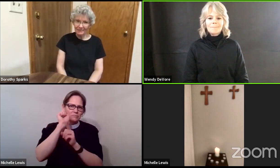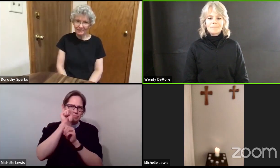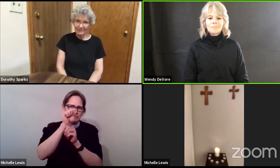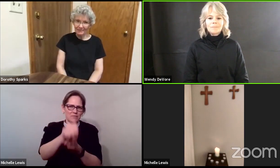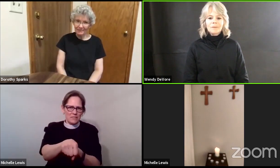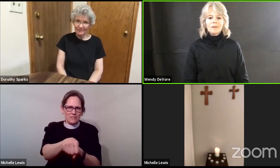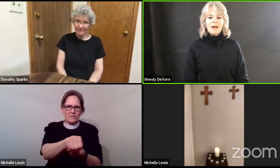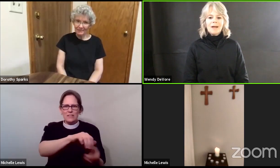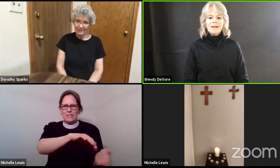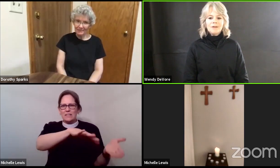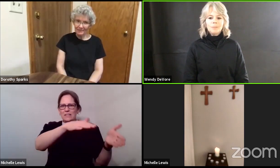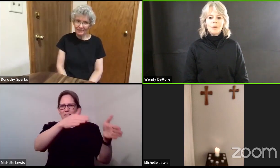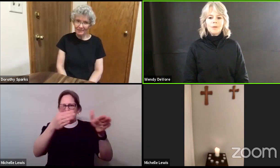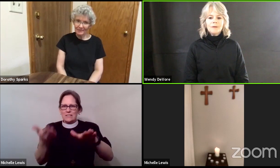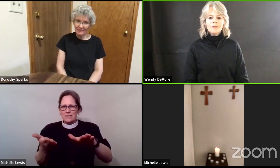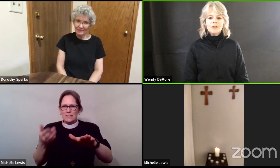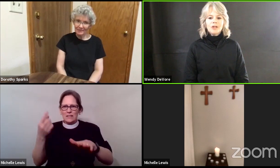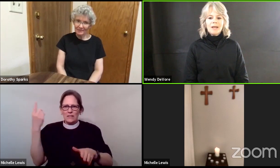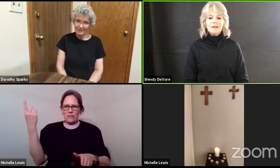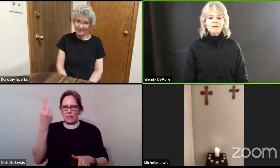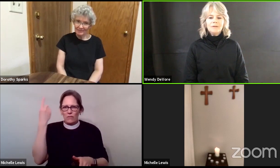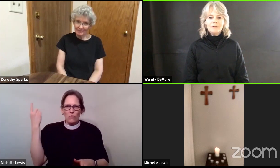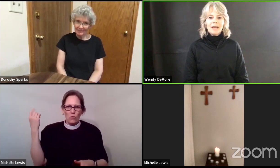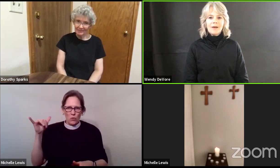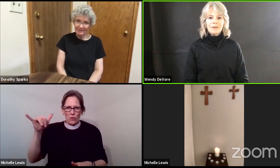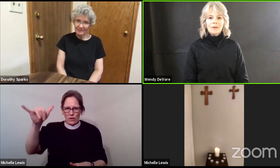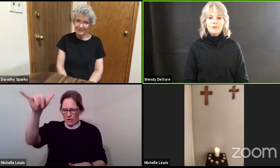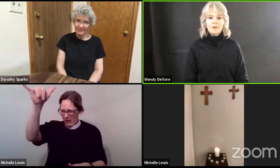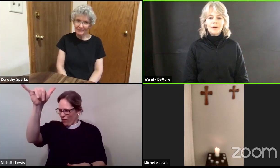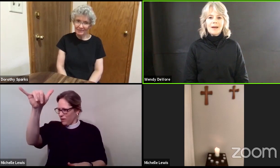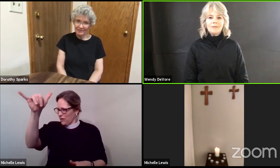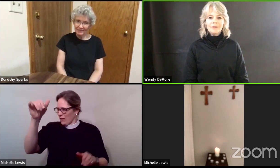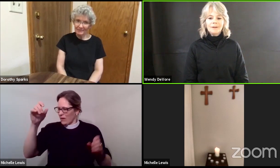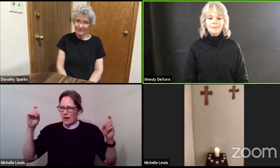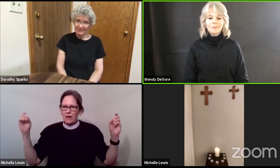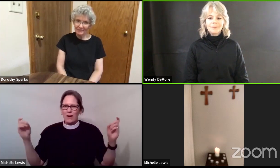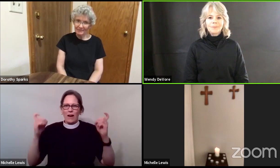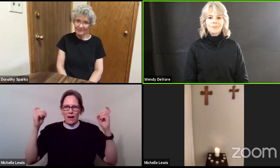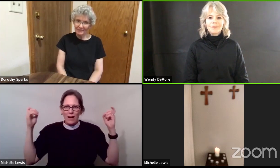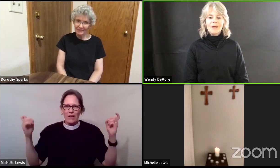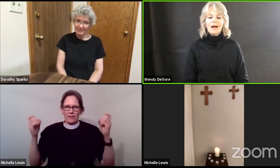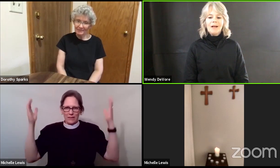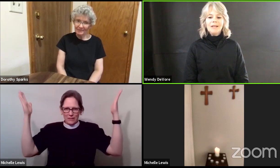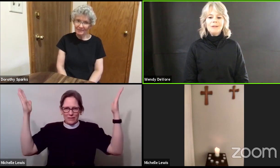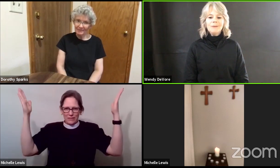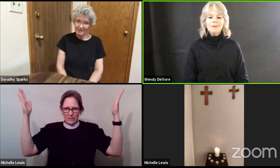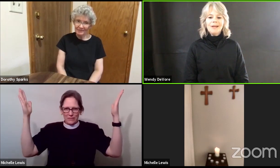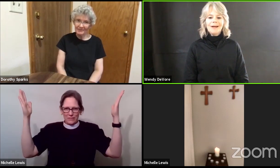God has broken the chains of death forever. Alleluia.